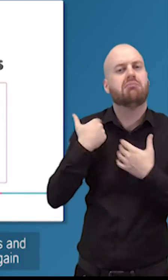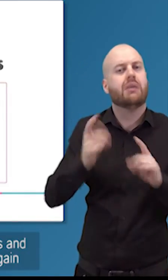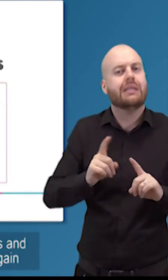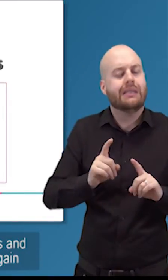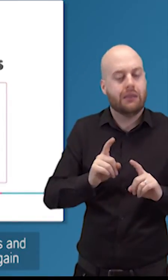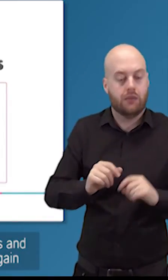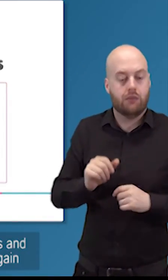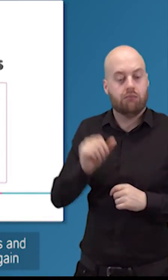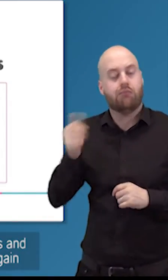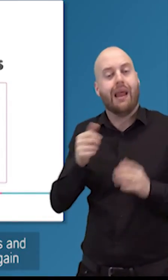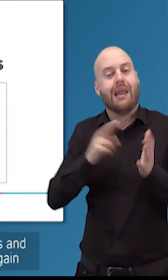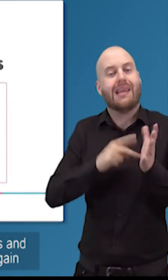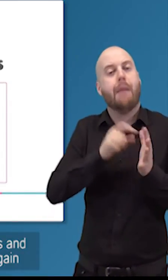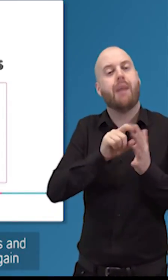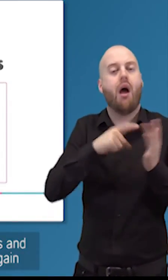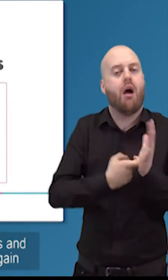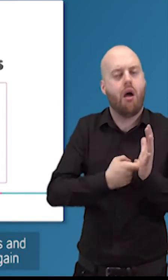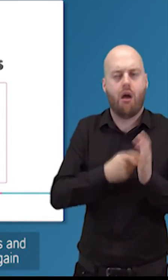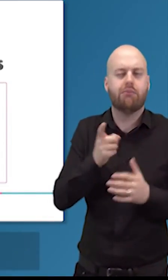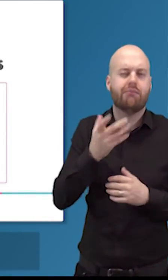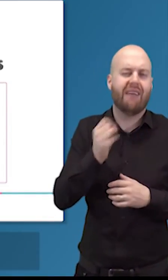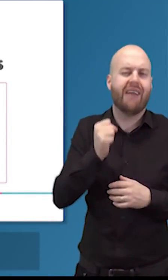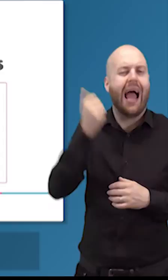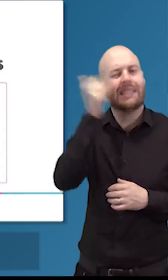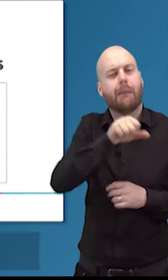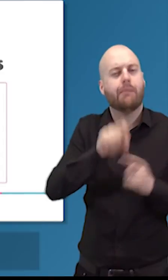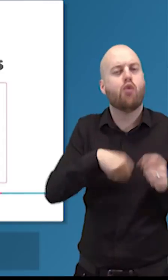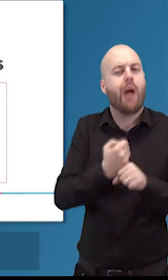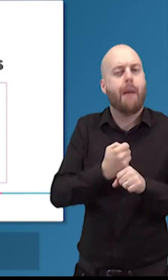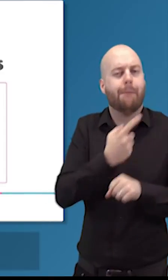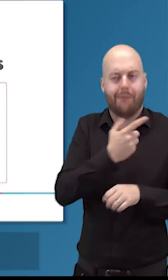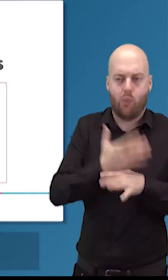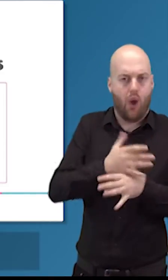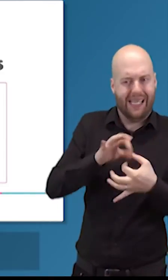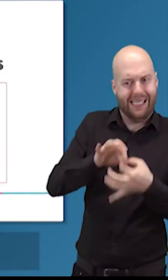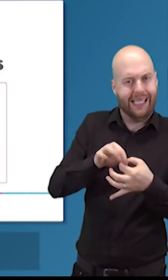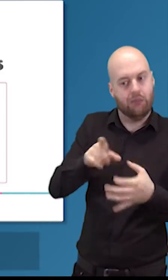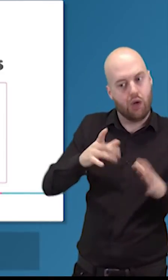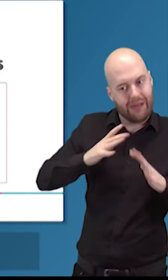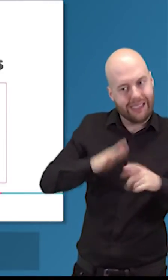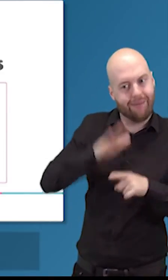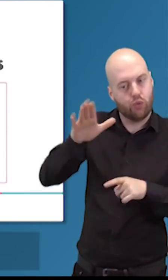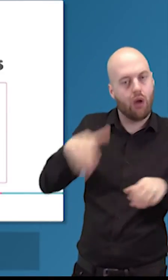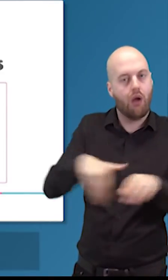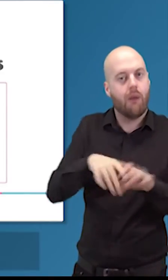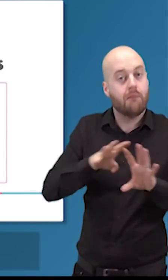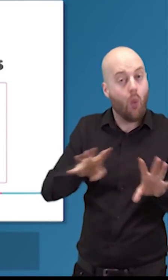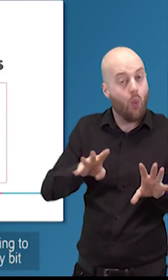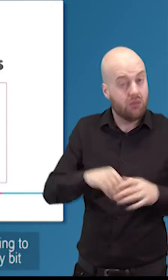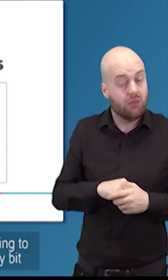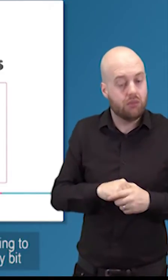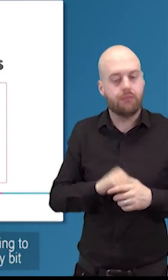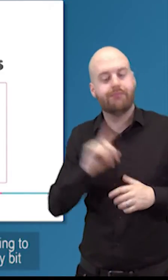and napier has a sort of an academic program but again that's working with young people to get them ready for for for board positions